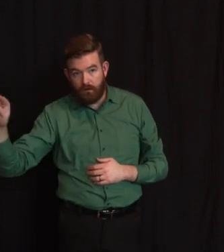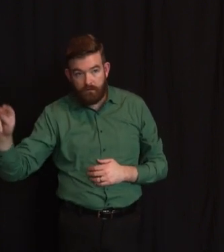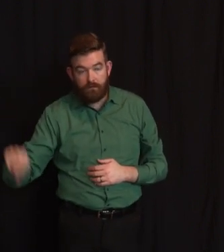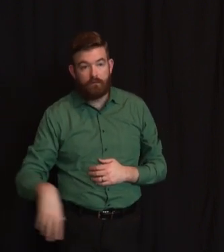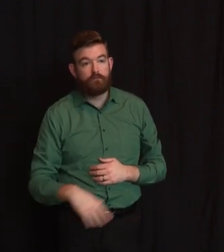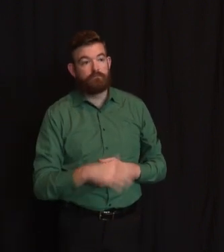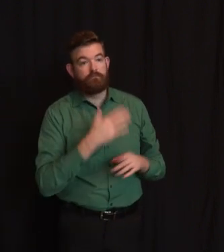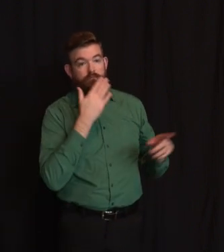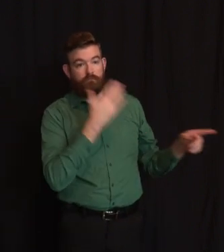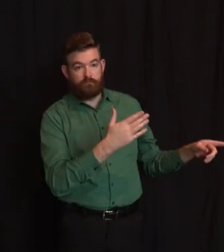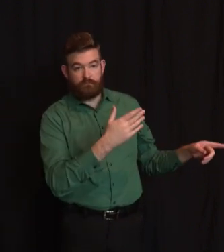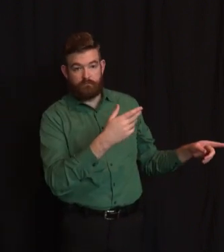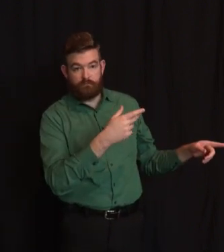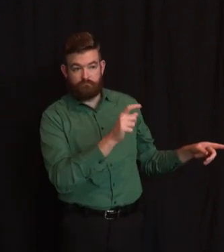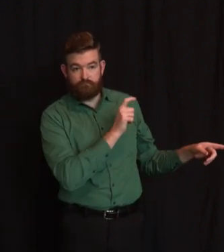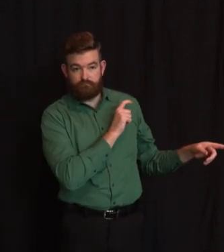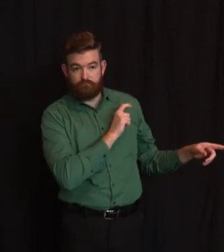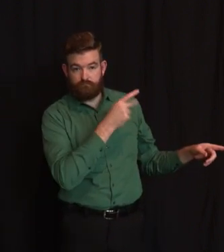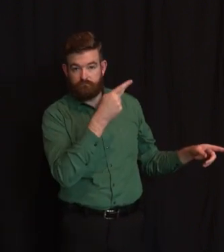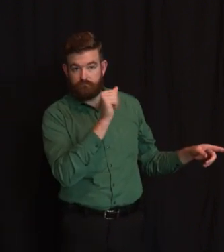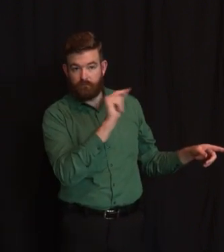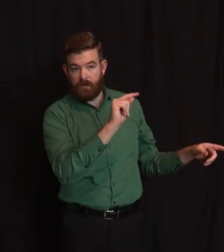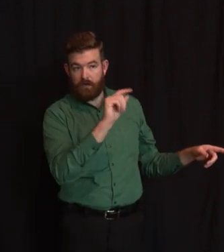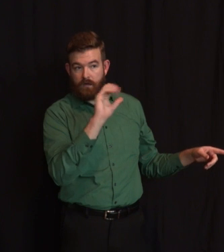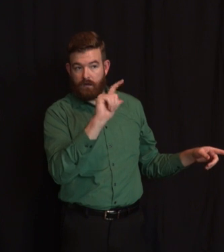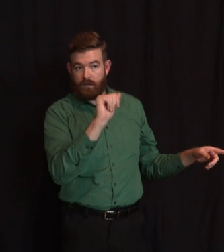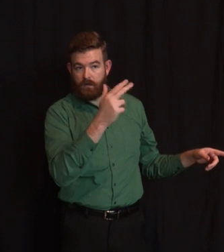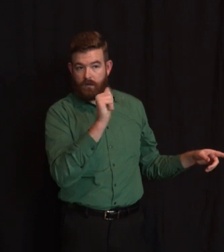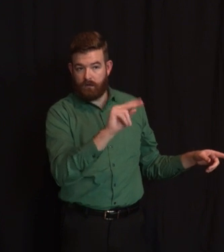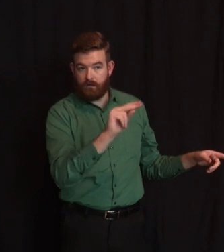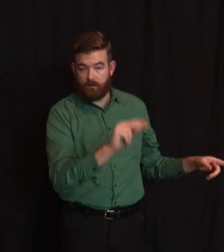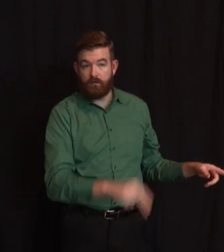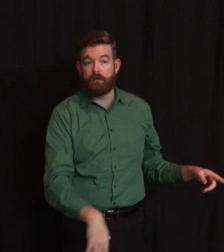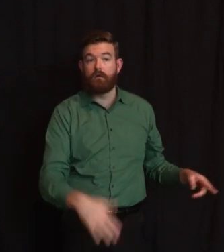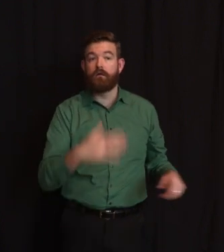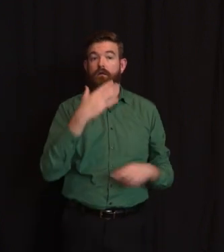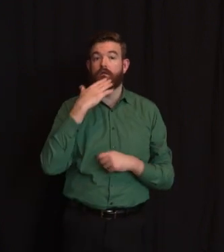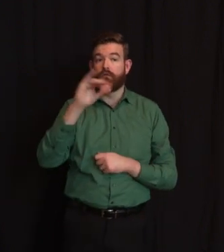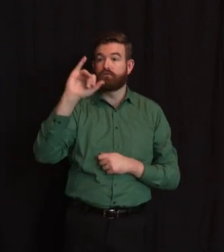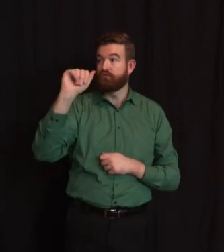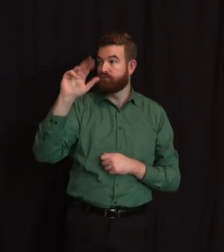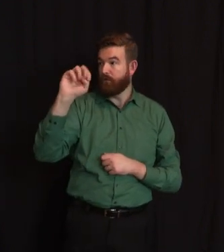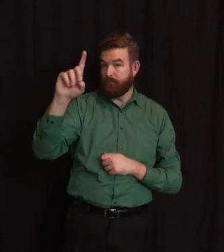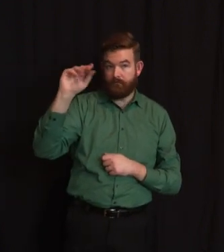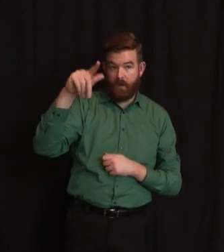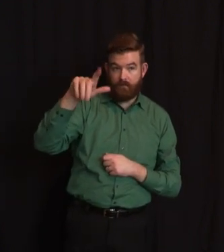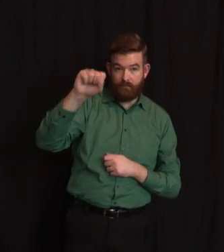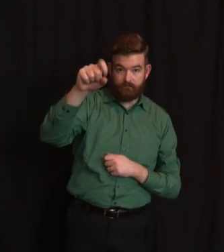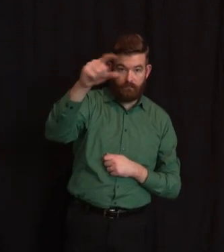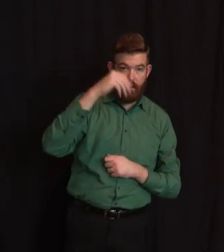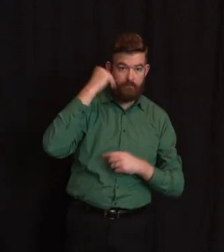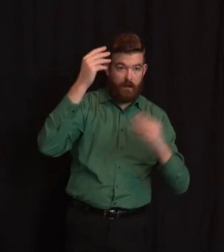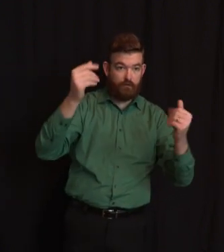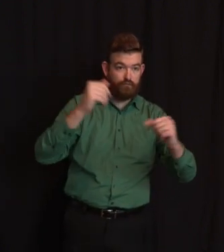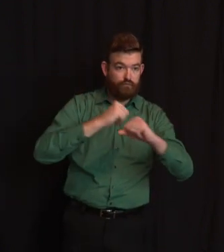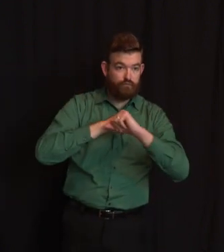Jared Paramell, the whole team. A couple of housekeeping matters. We will all put our masks on as we do.